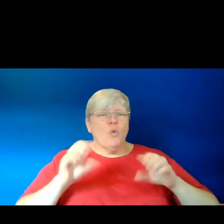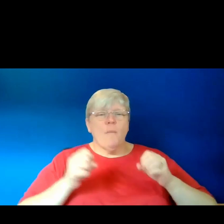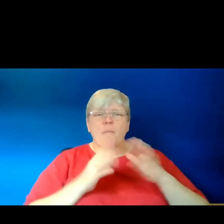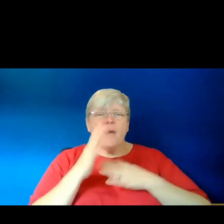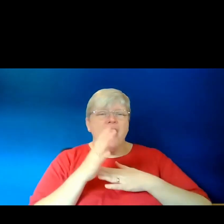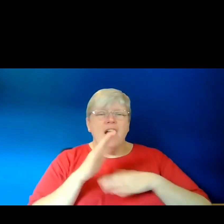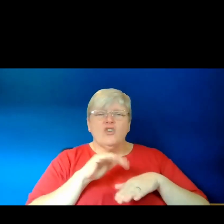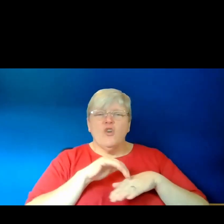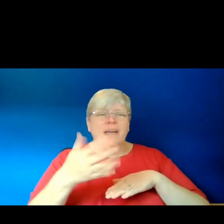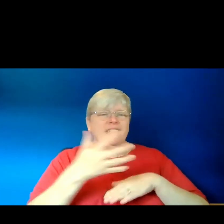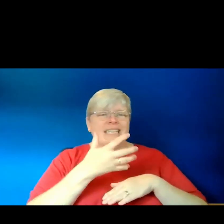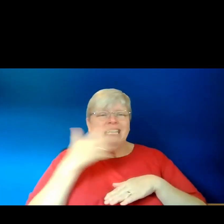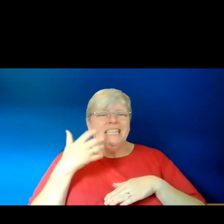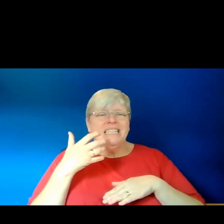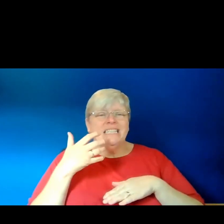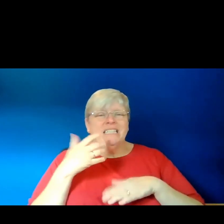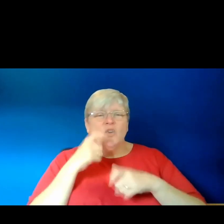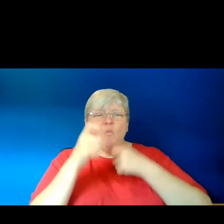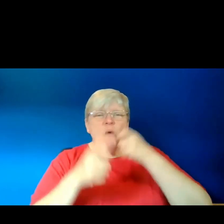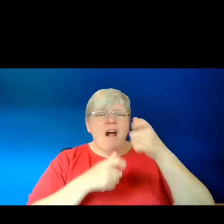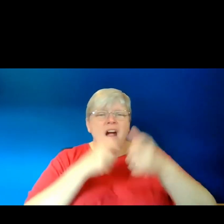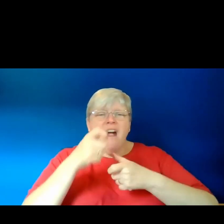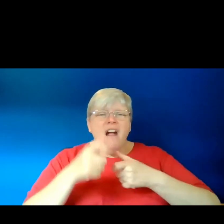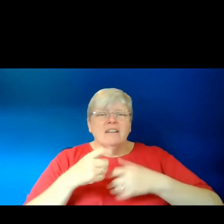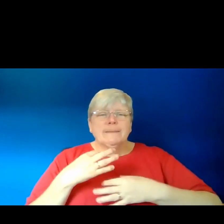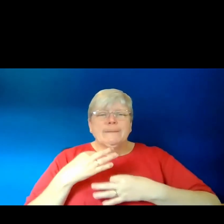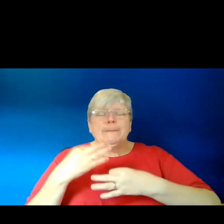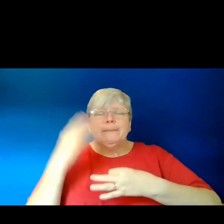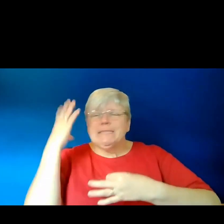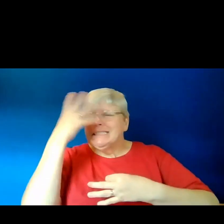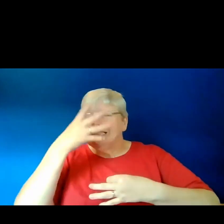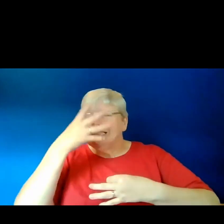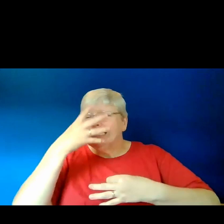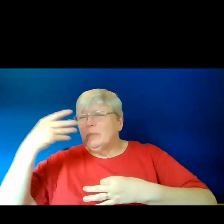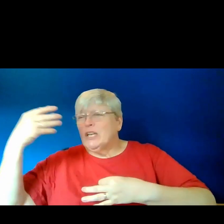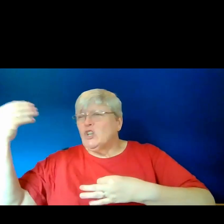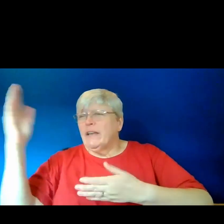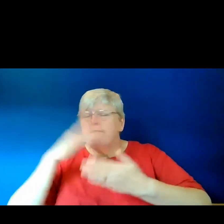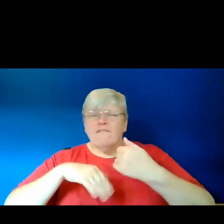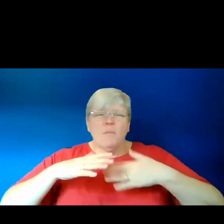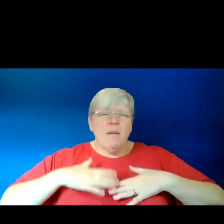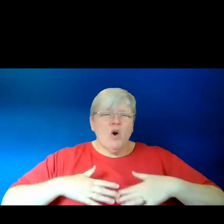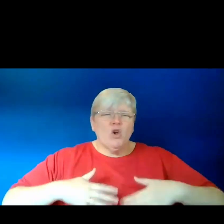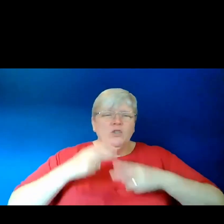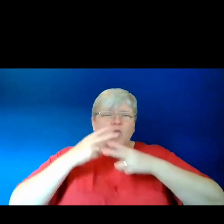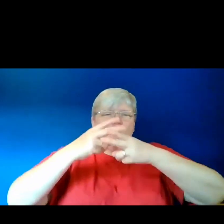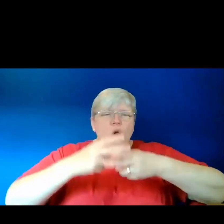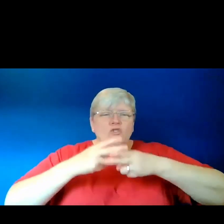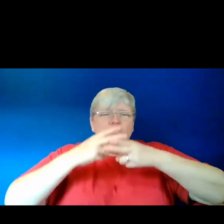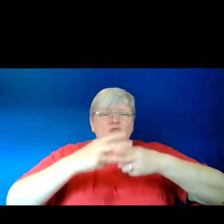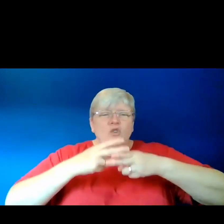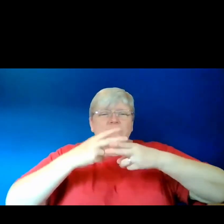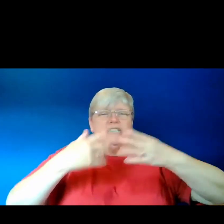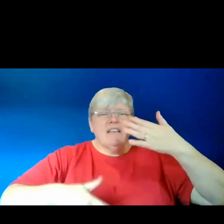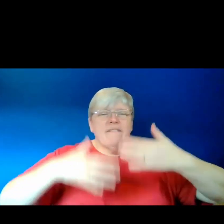no matter the heat, 11. words tugged his spirit from his body, 11. watch over the spectacle of